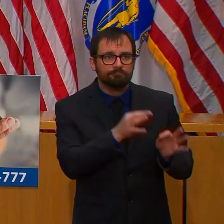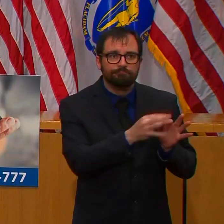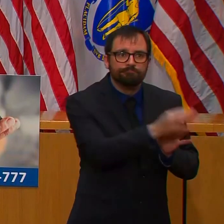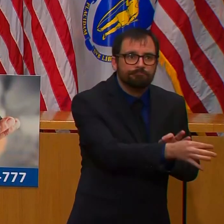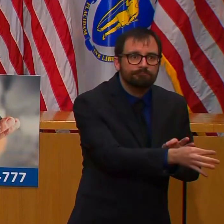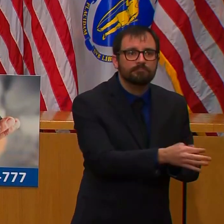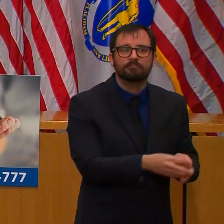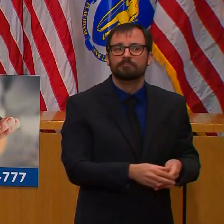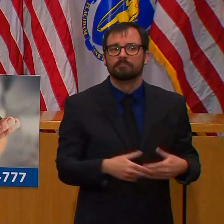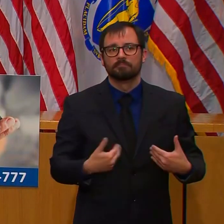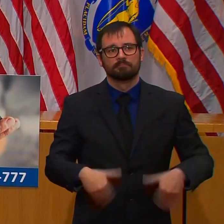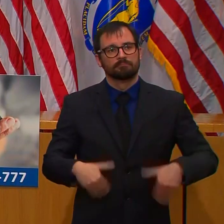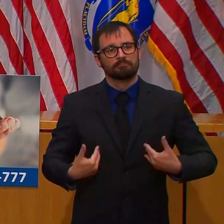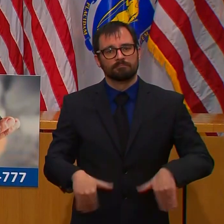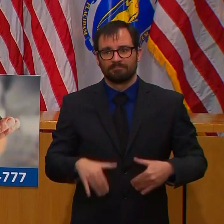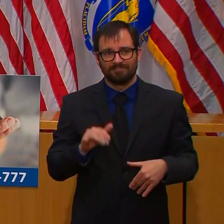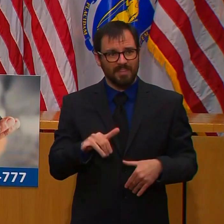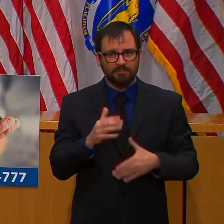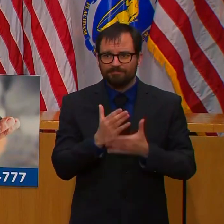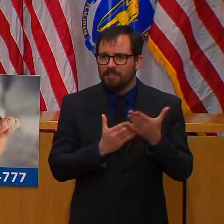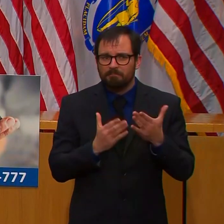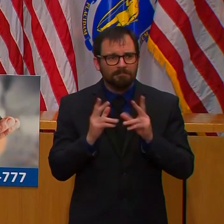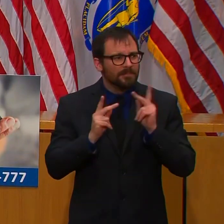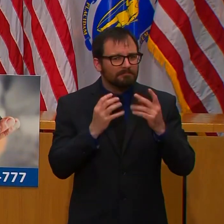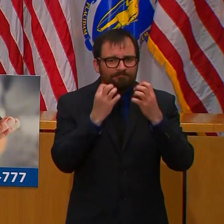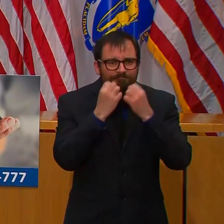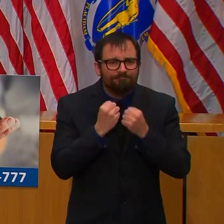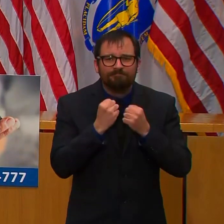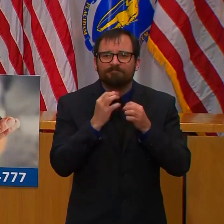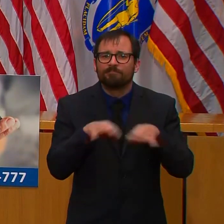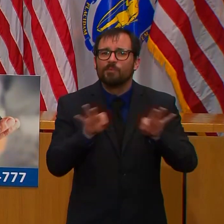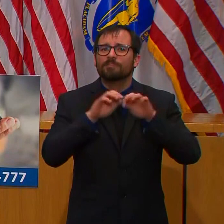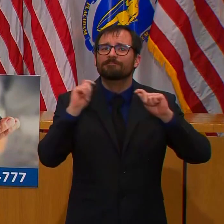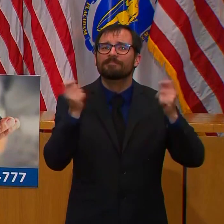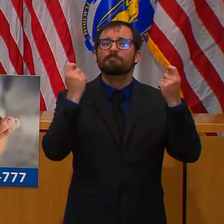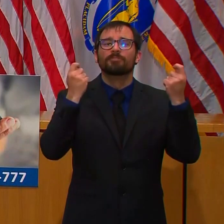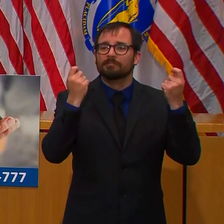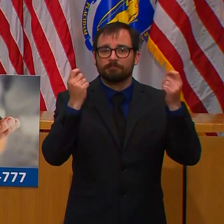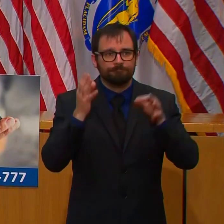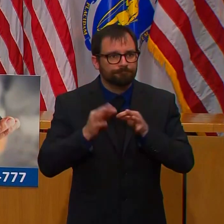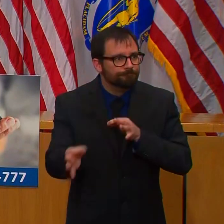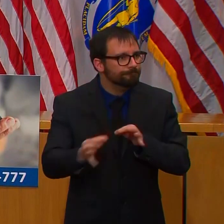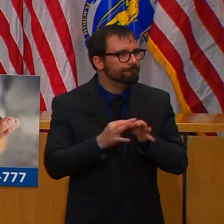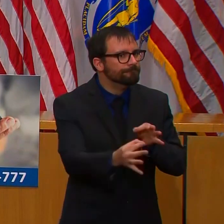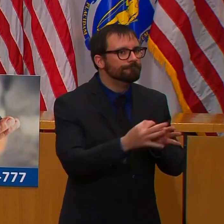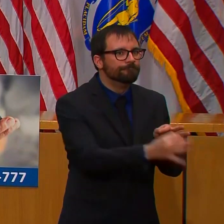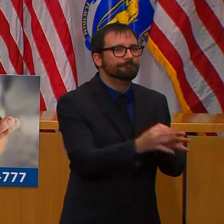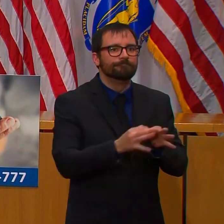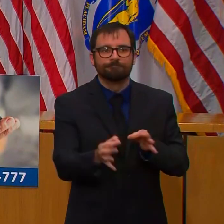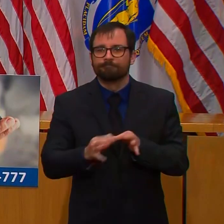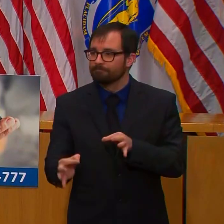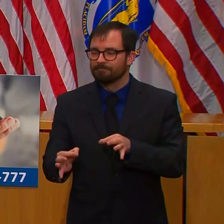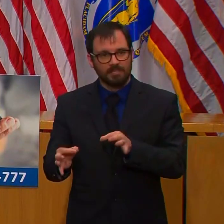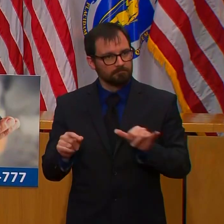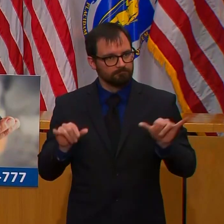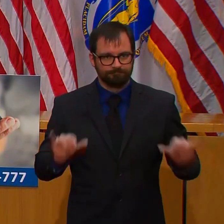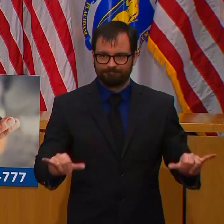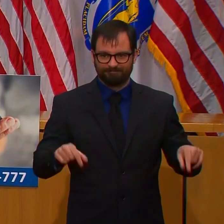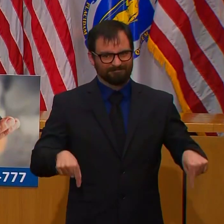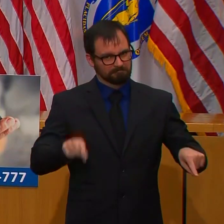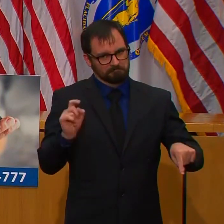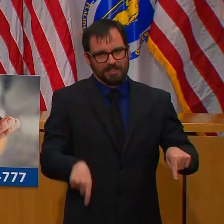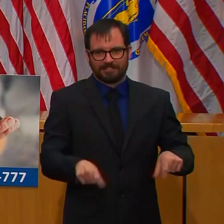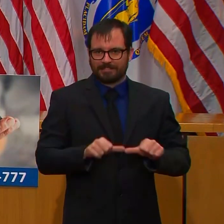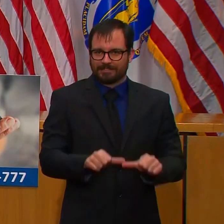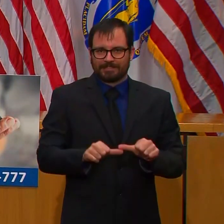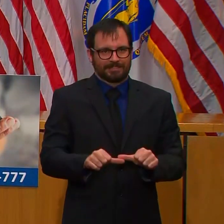We know we've asked a lot of people, but there is more that must be done. Everyone should continue to avoid unnecessary close contact